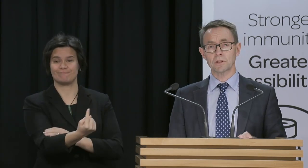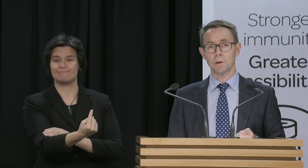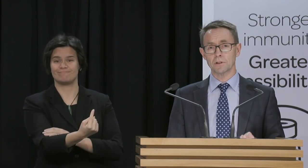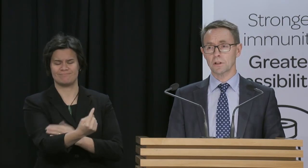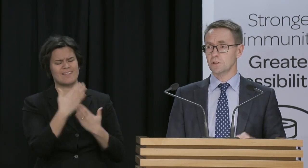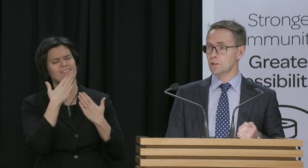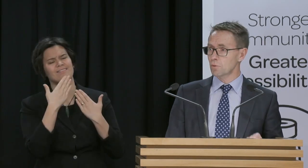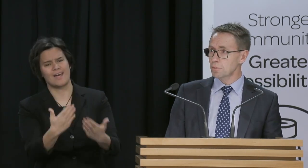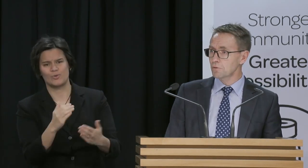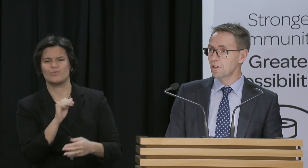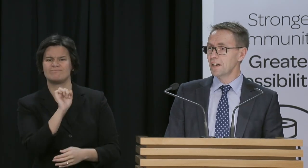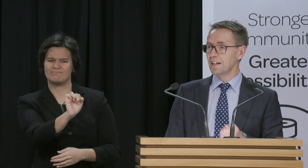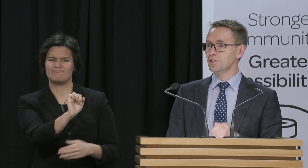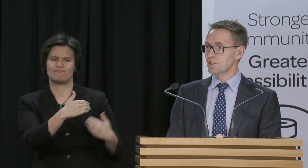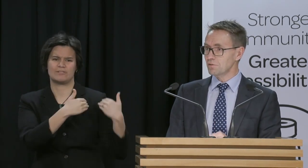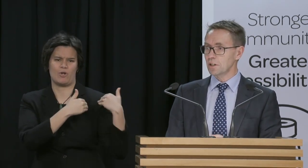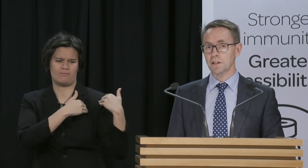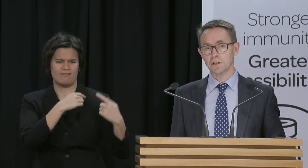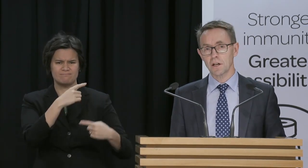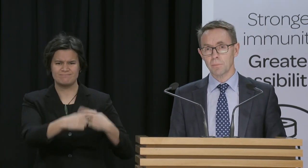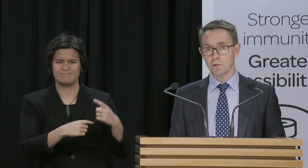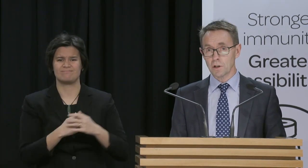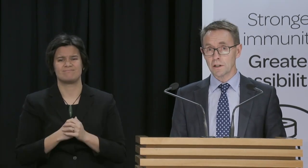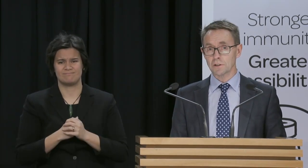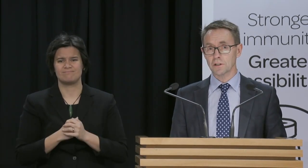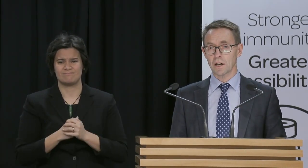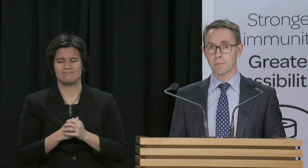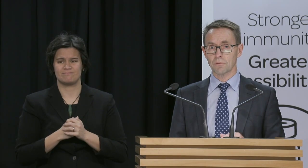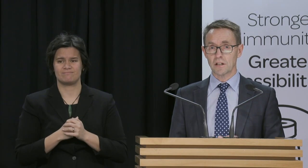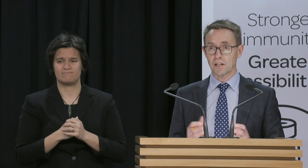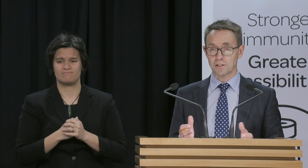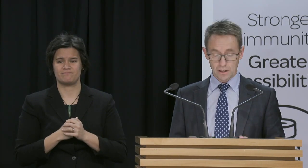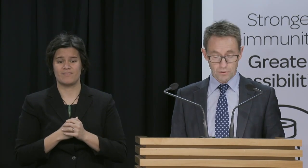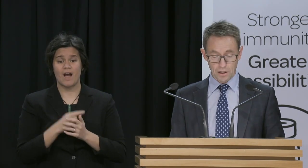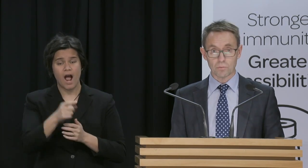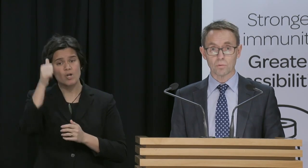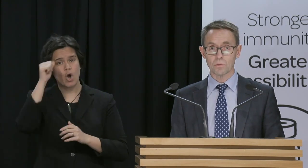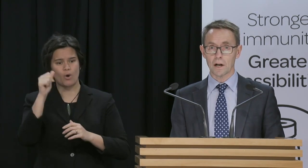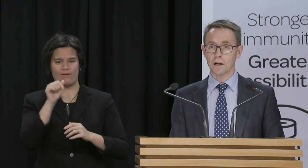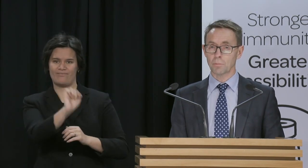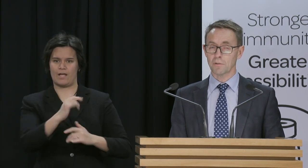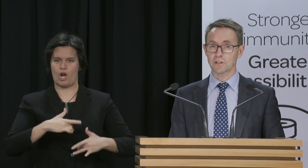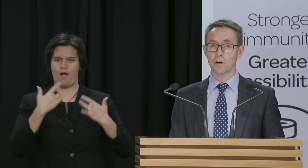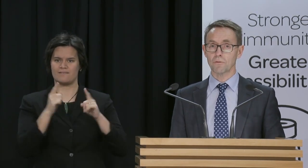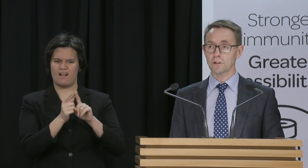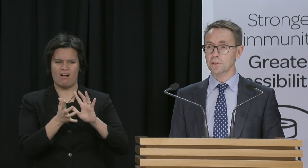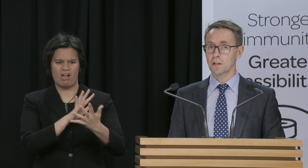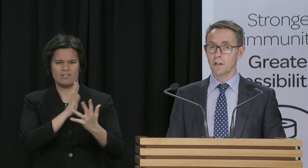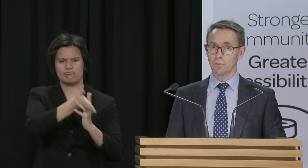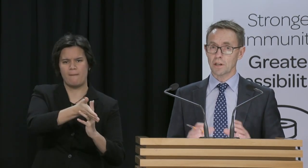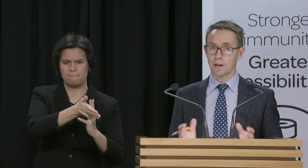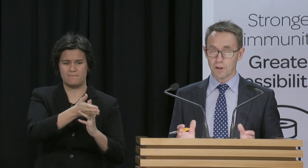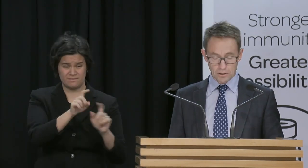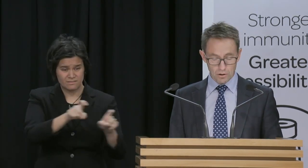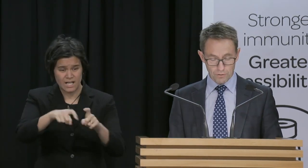part of our response. It's disruptive and it's inconvenient, but it really is a fantastic effort and will help give us confidence